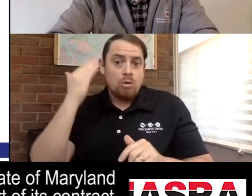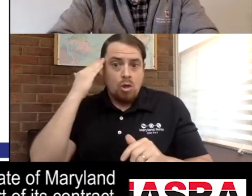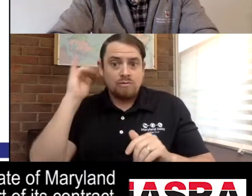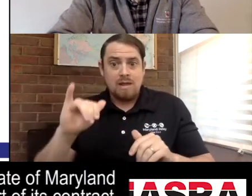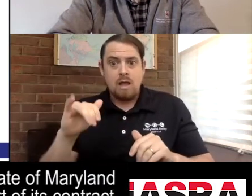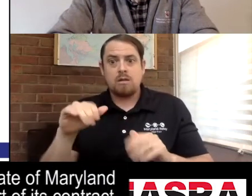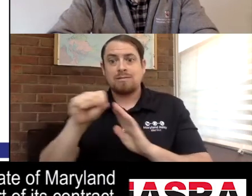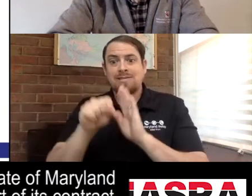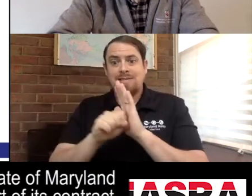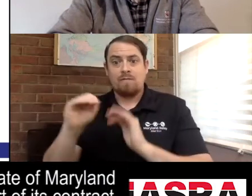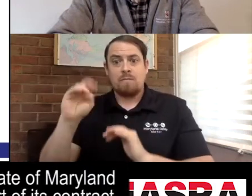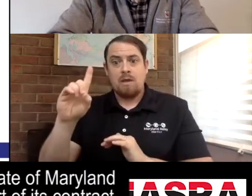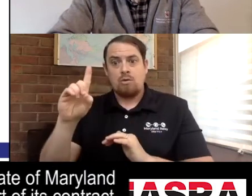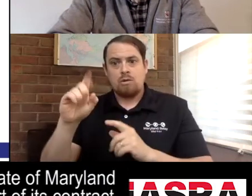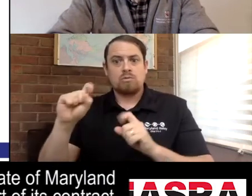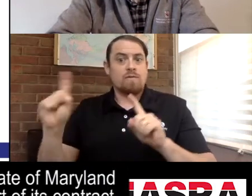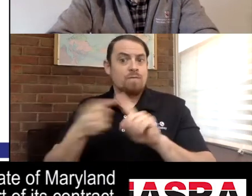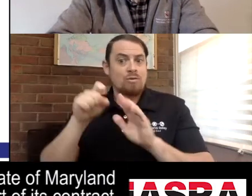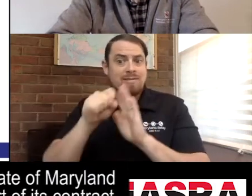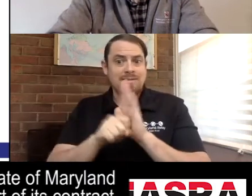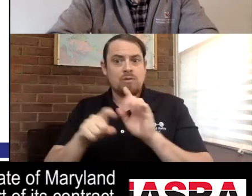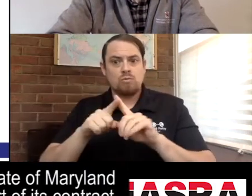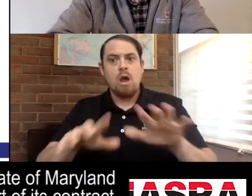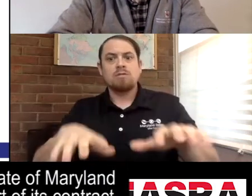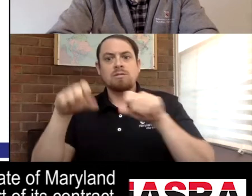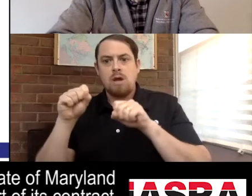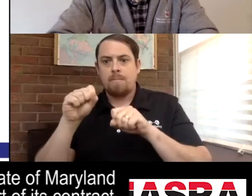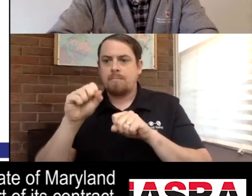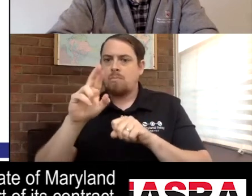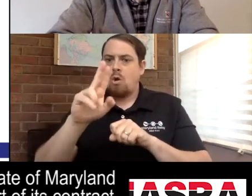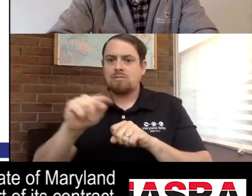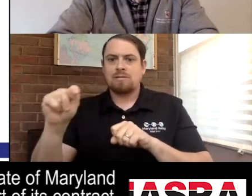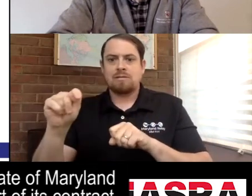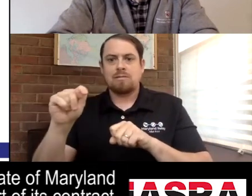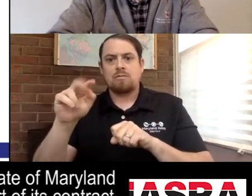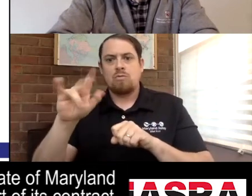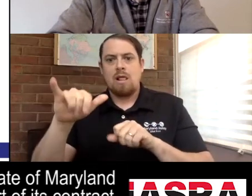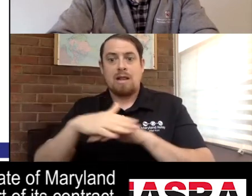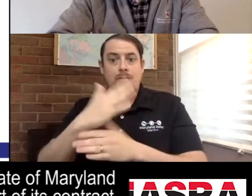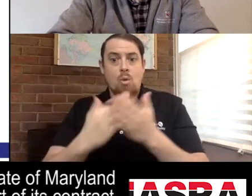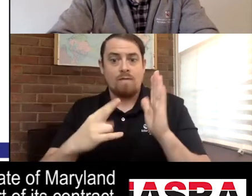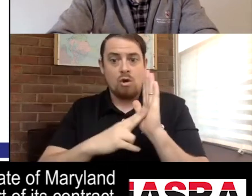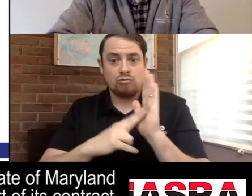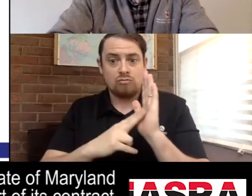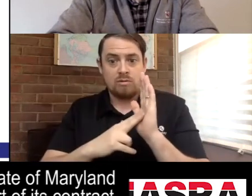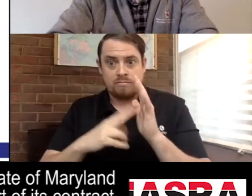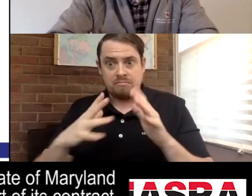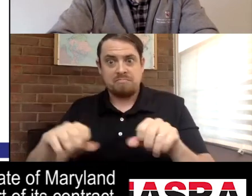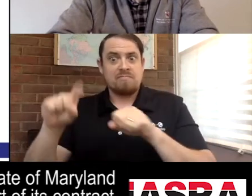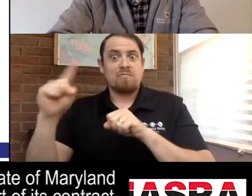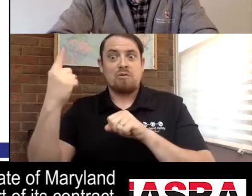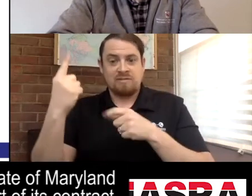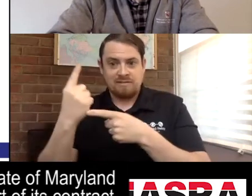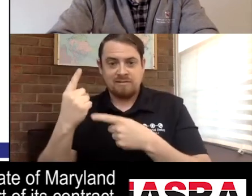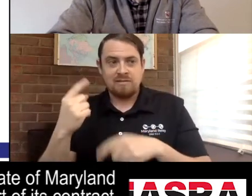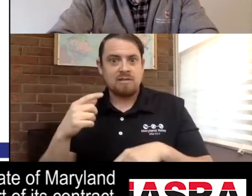To my knowledge, to our knowledge, the state of Maryland was the first state to adopt RTT relay as